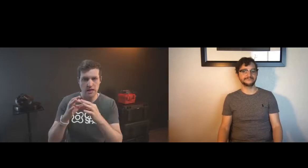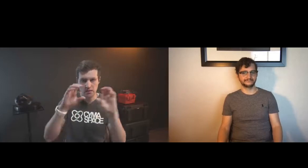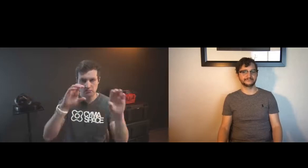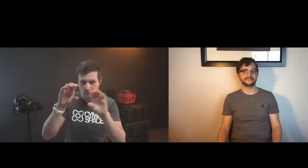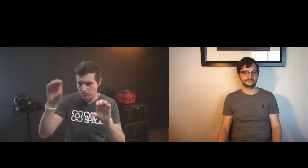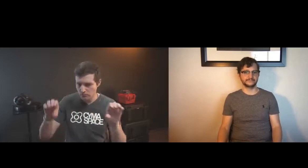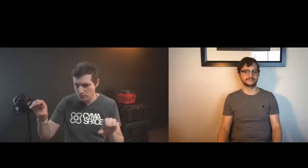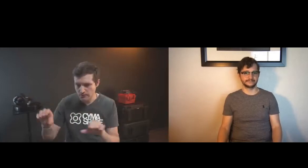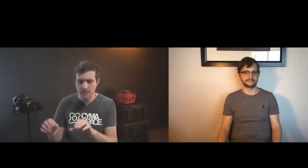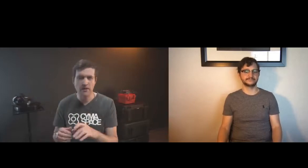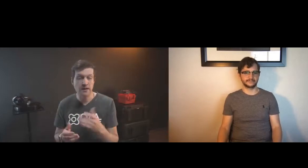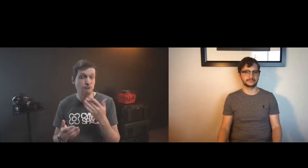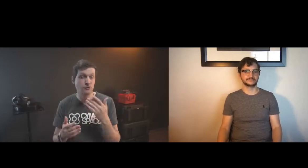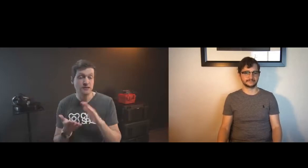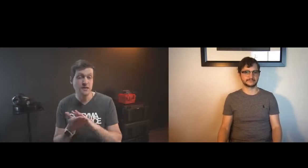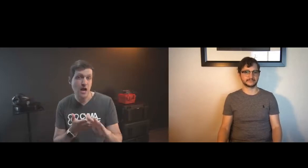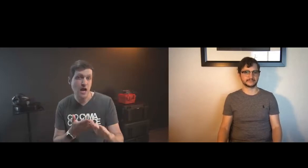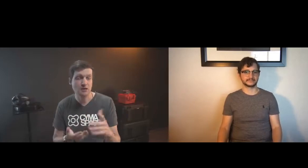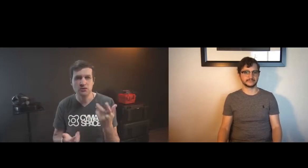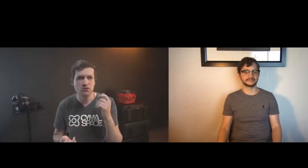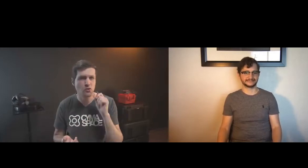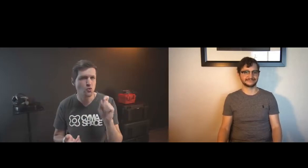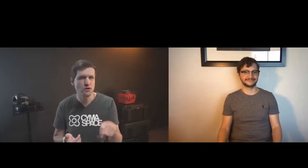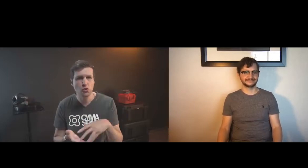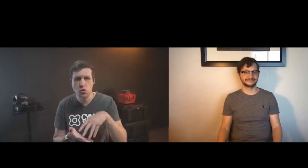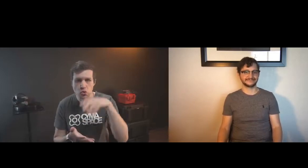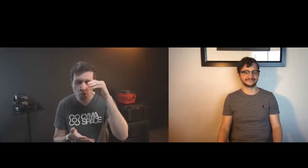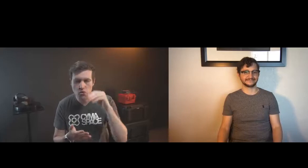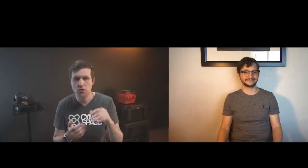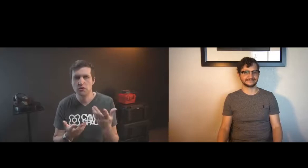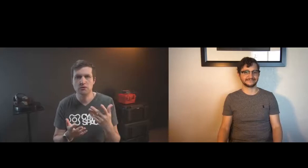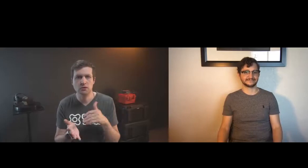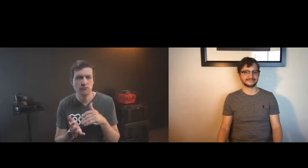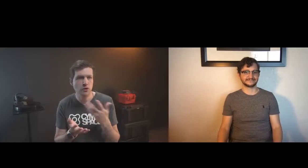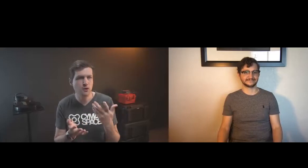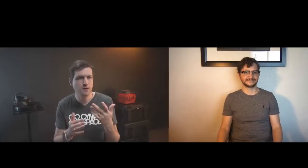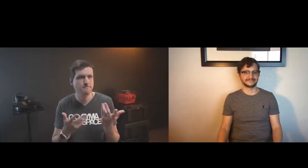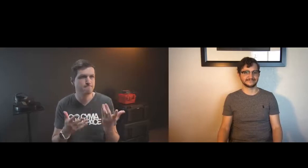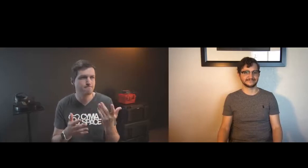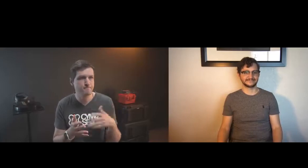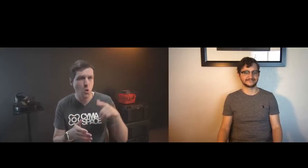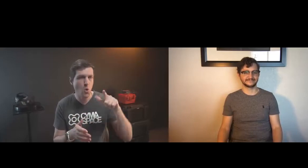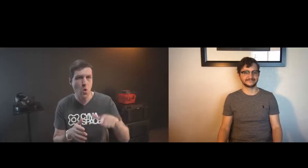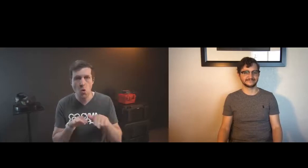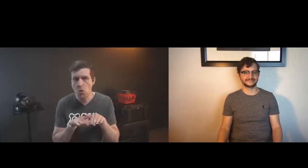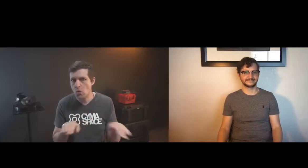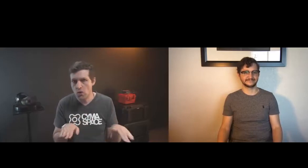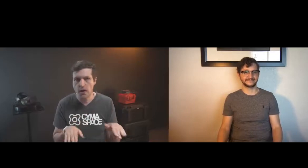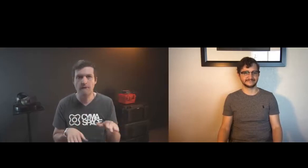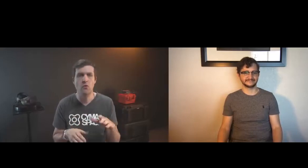it works with nodes and connecting the nodes together so you don't actually need to learn